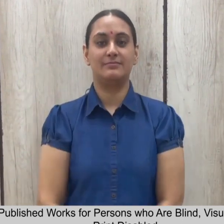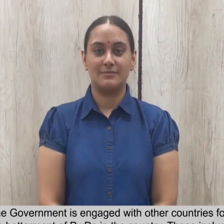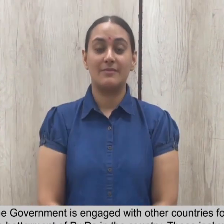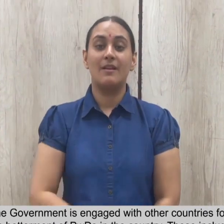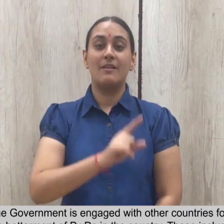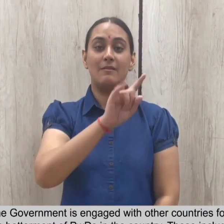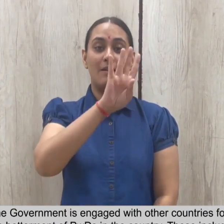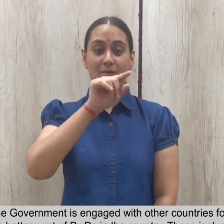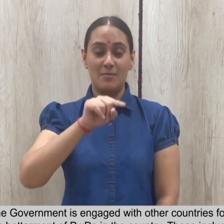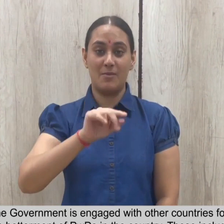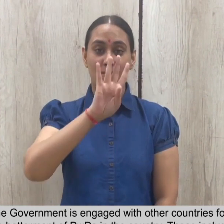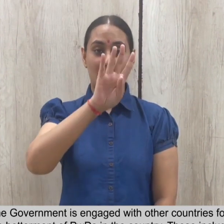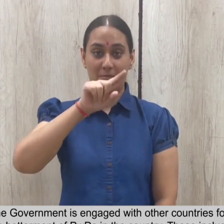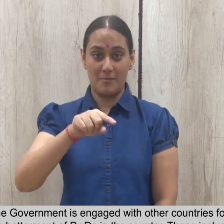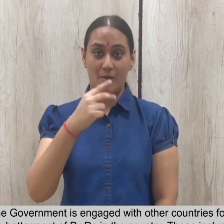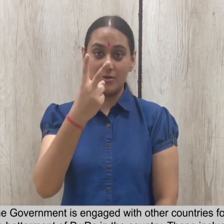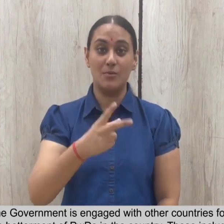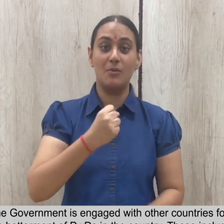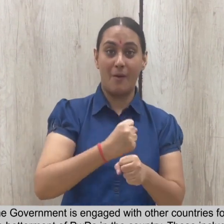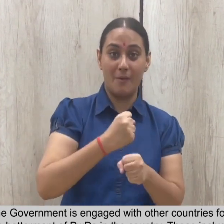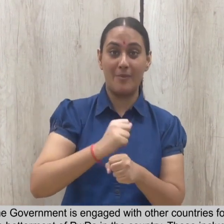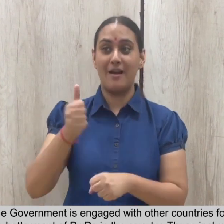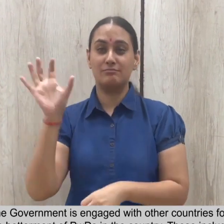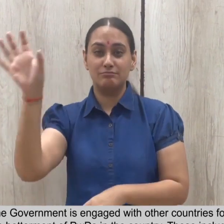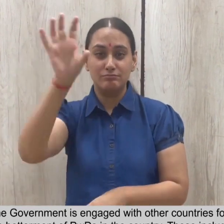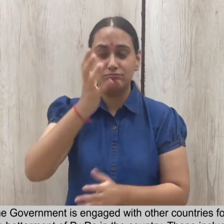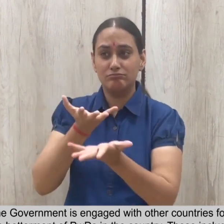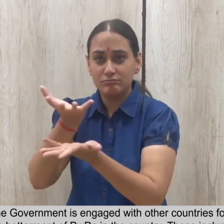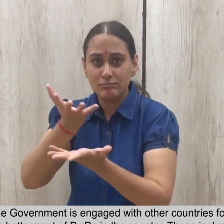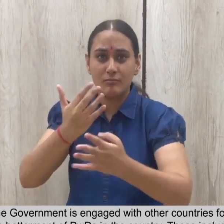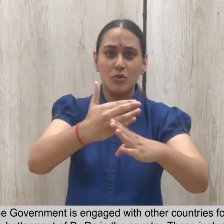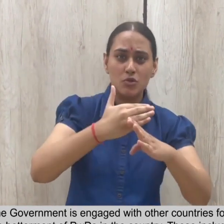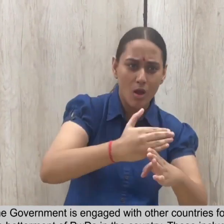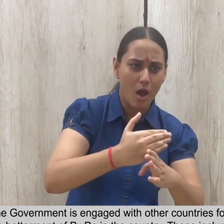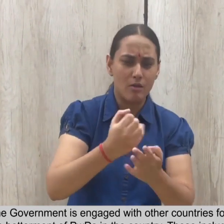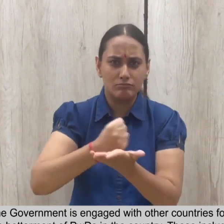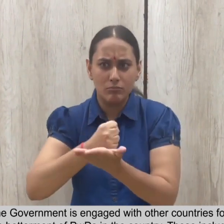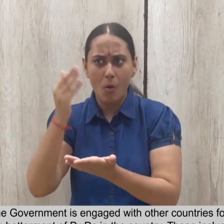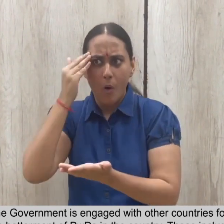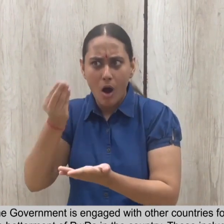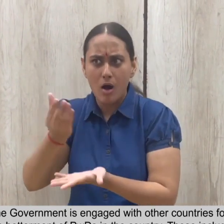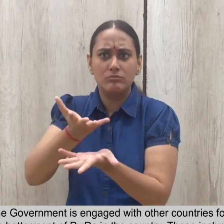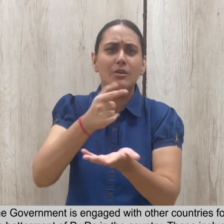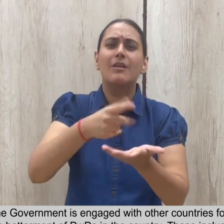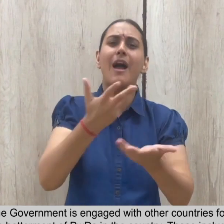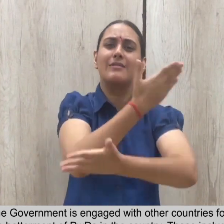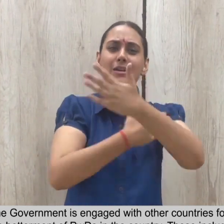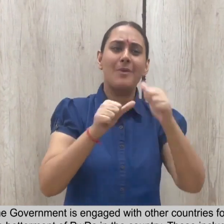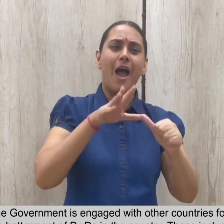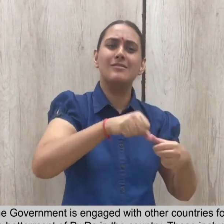14.4.2 In addition, the government is engaged with other countries for sharing the best practices